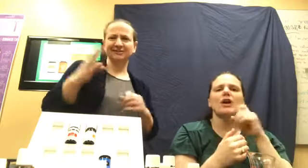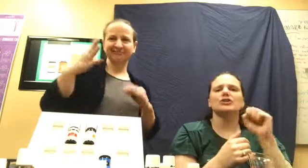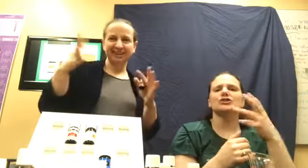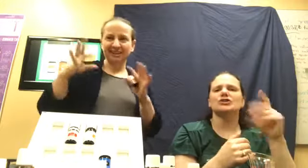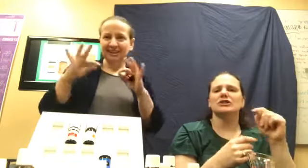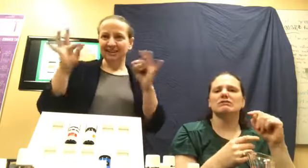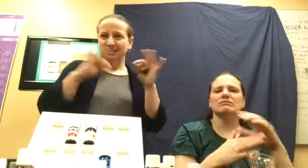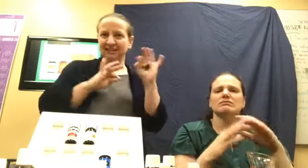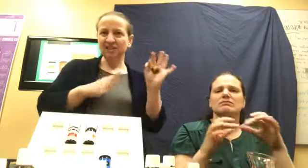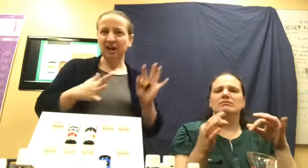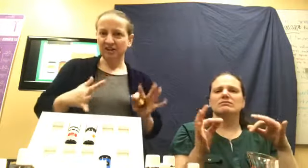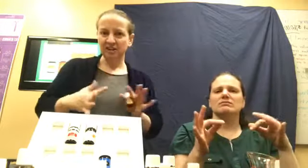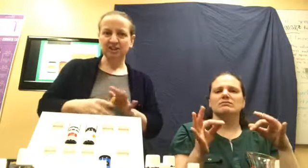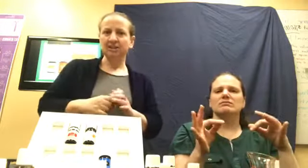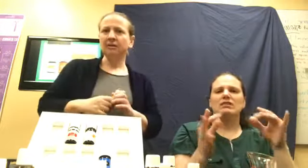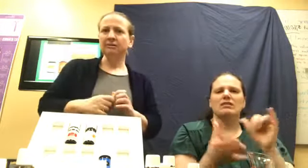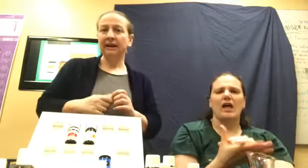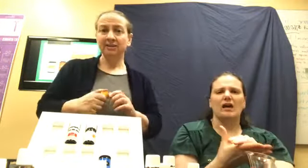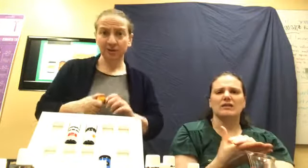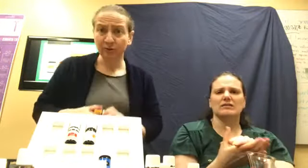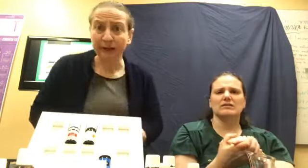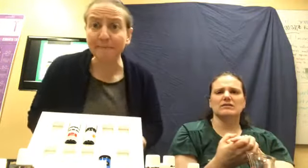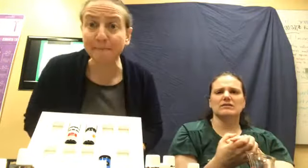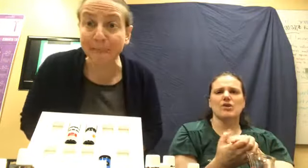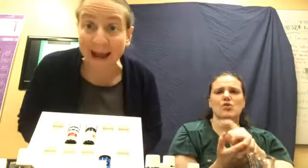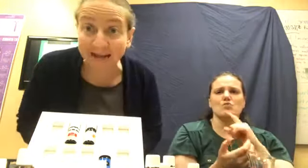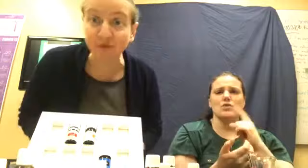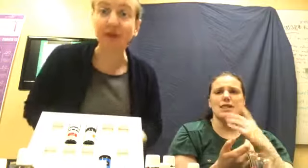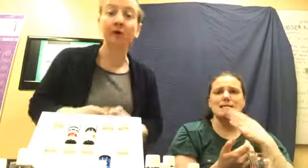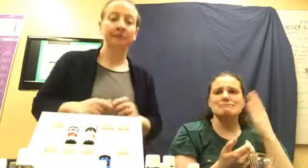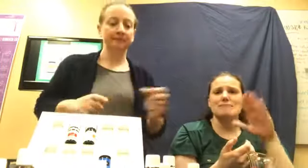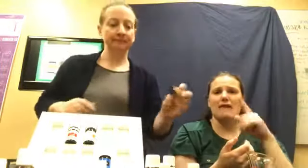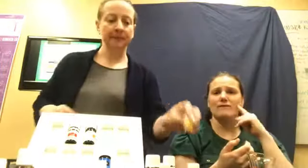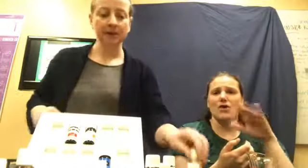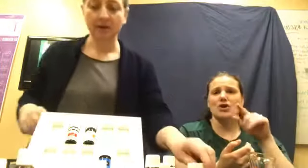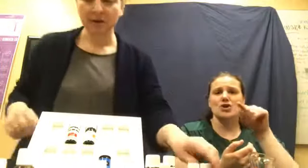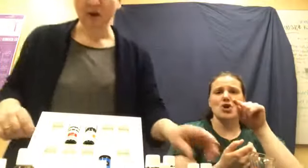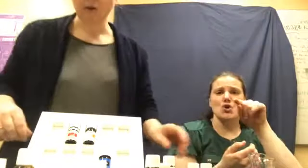little dryer sheets, they're actually really bad for you. Okay.